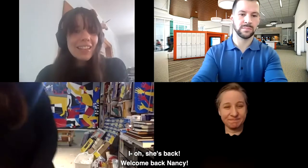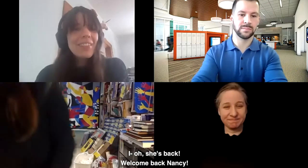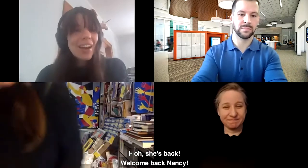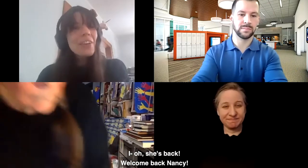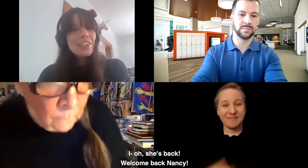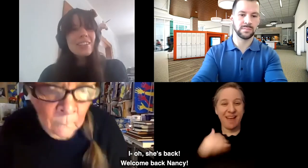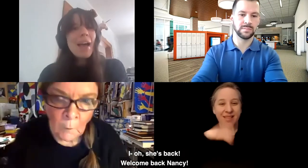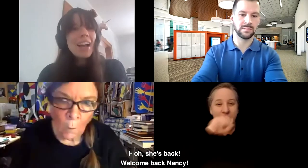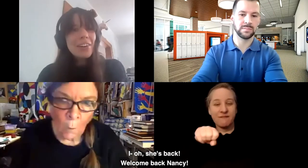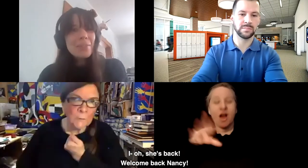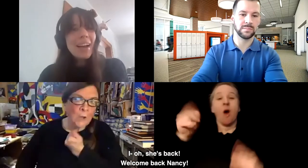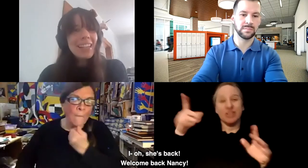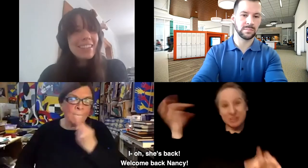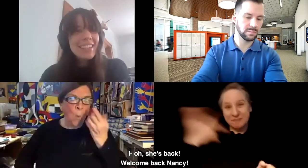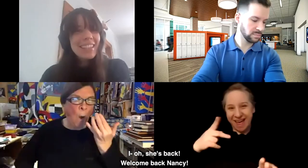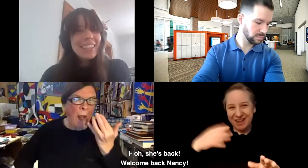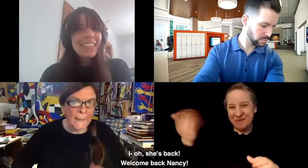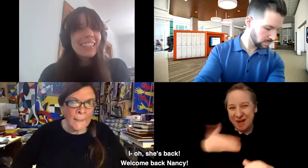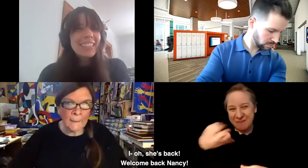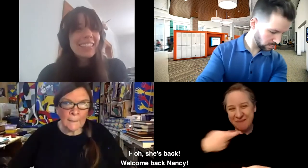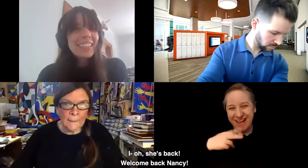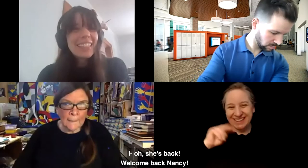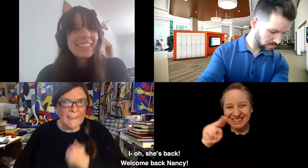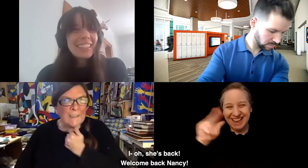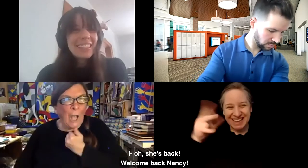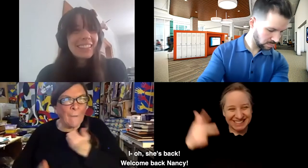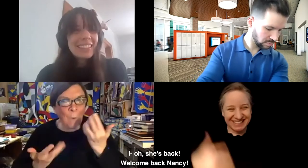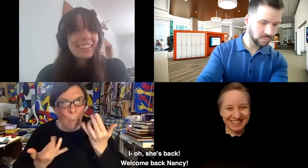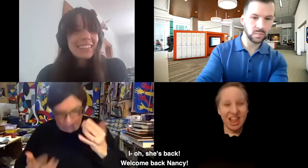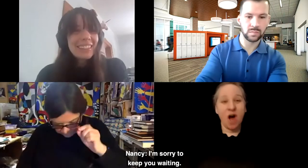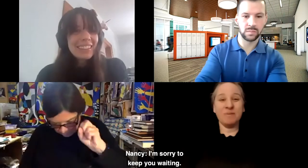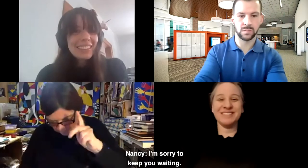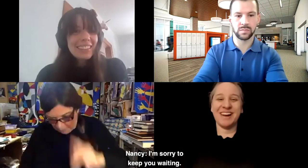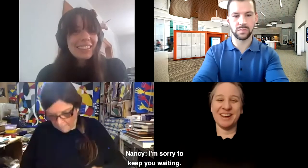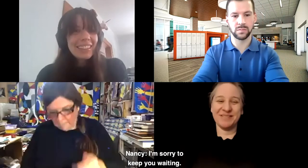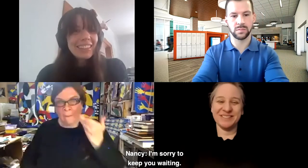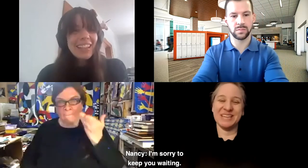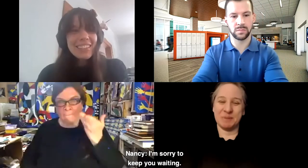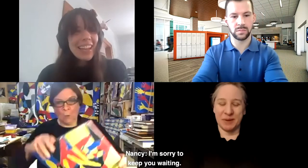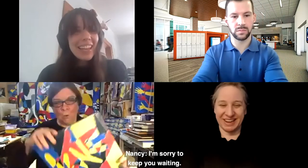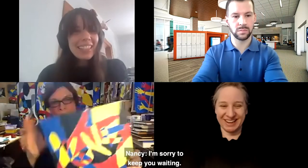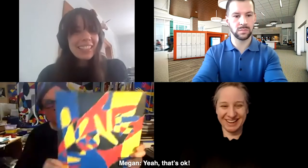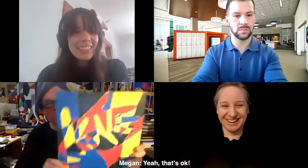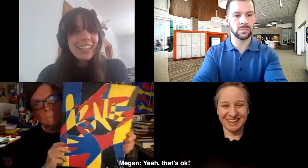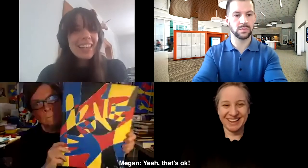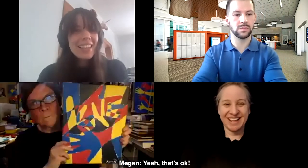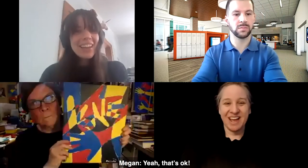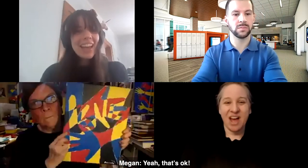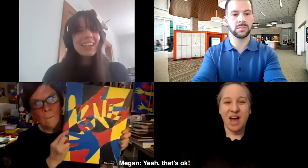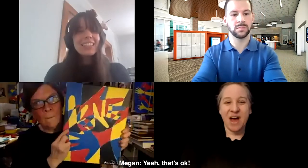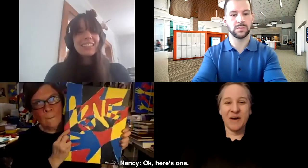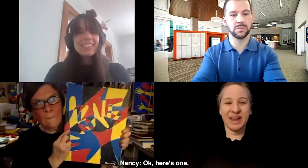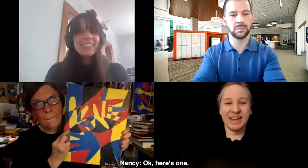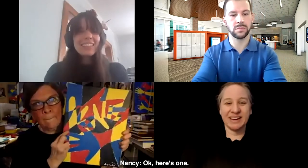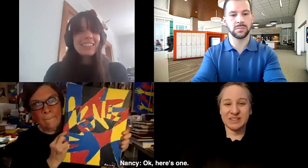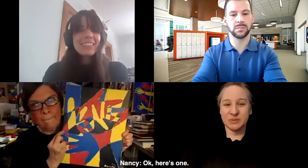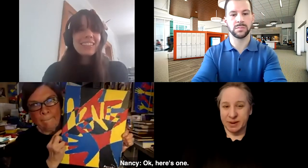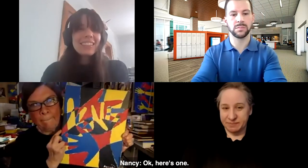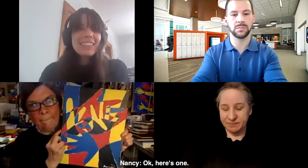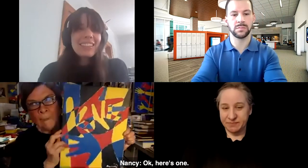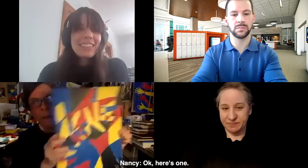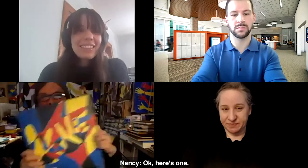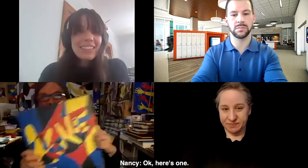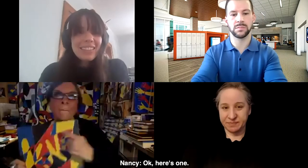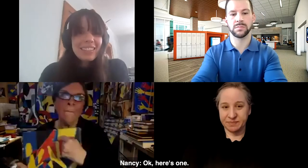Oh, she's back. Welcome back, Nancy. Nancy signing. I'm sorry. That's okay. Yeah, that's okay. Okay, here's